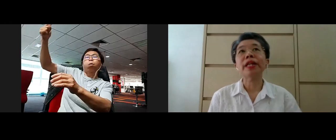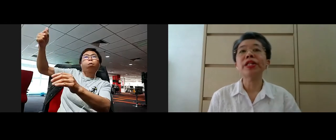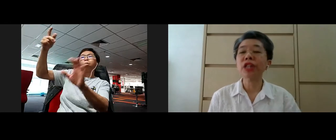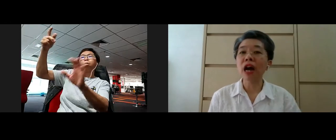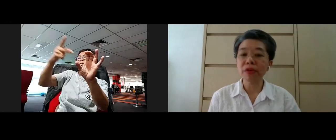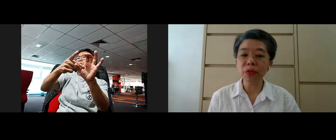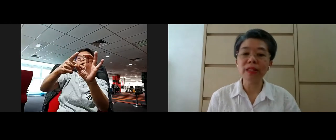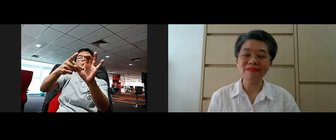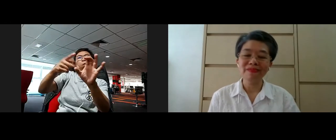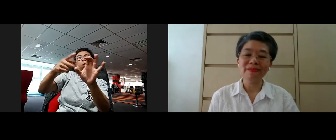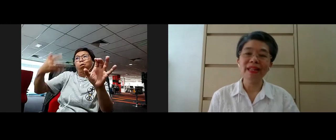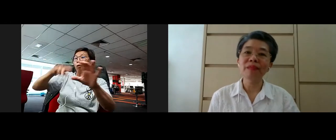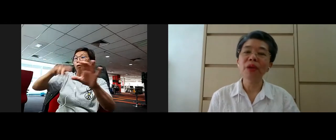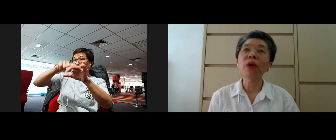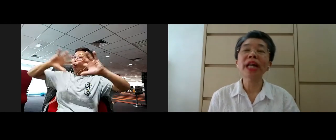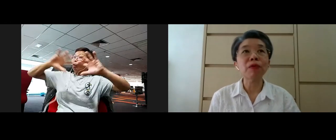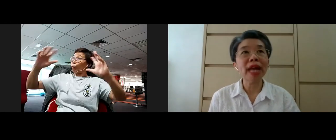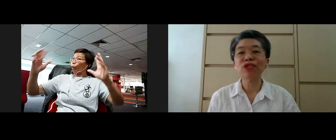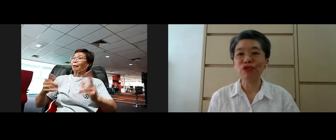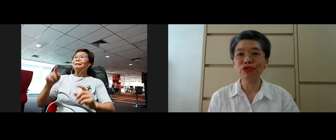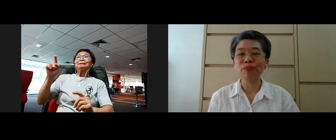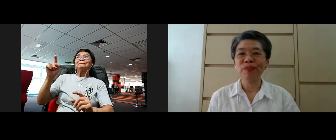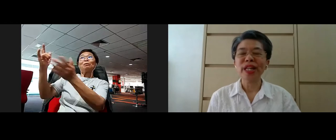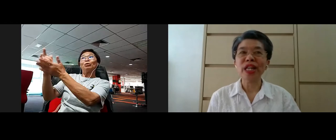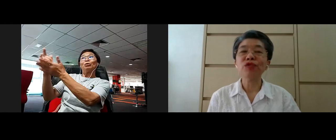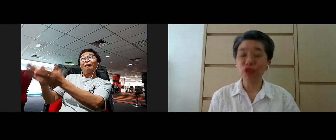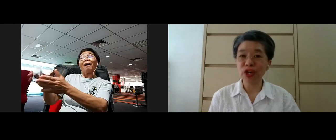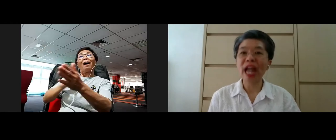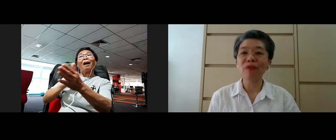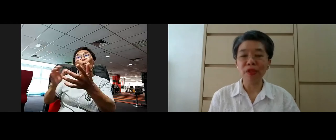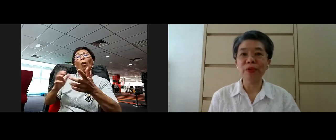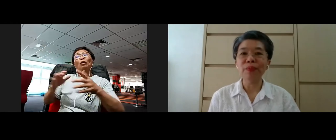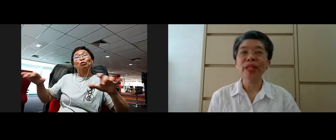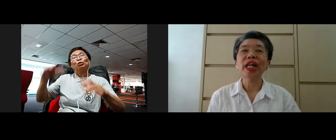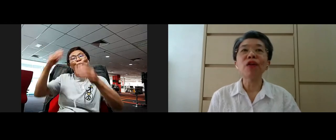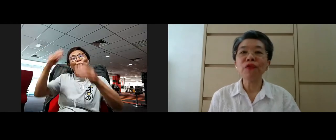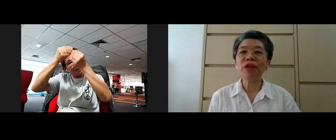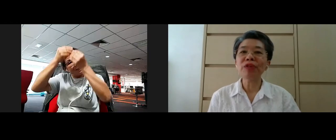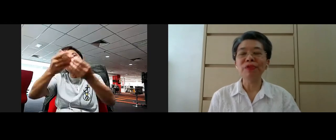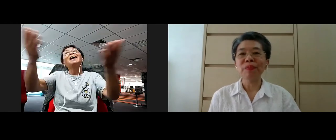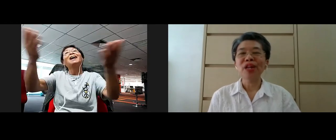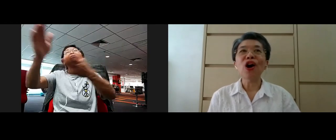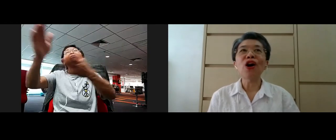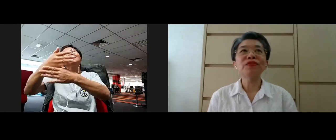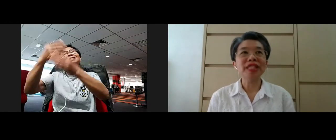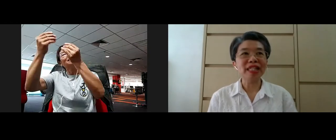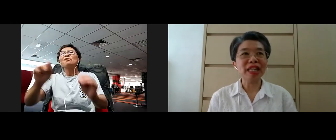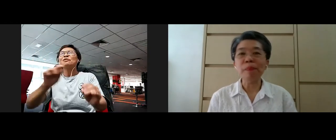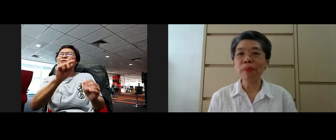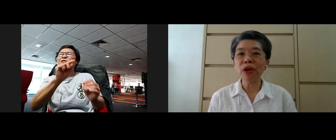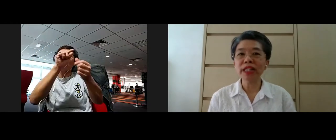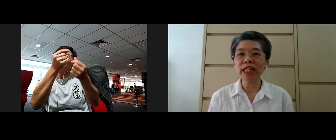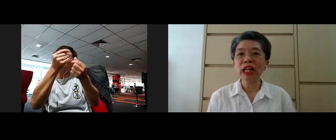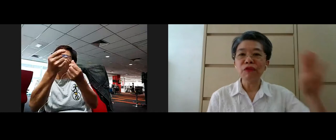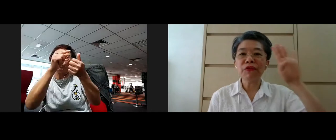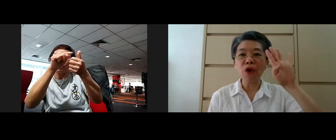in this current world what I would like to do is to share with you a few of the